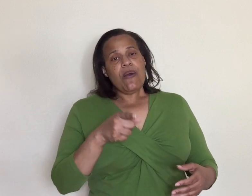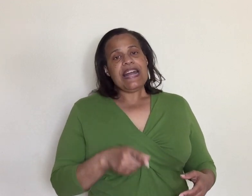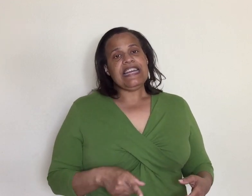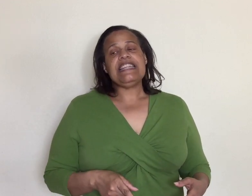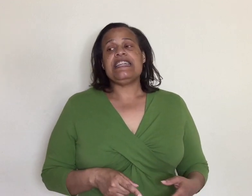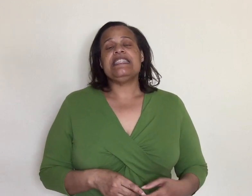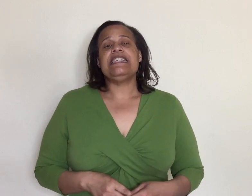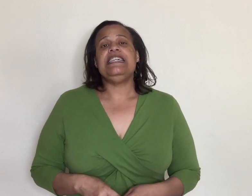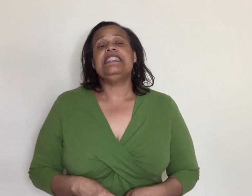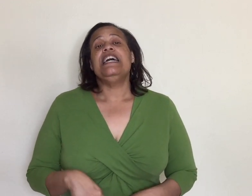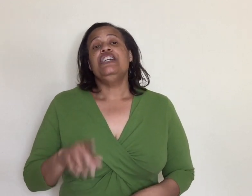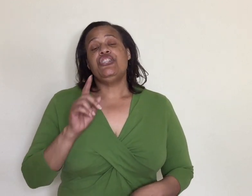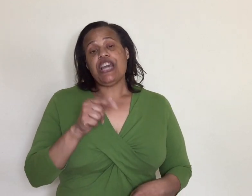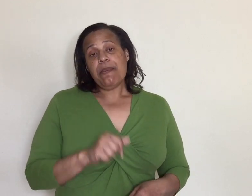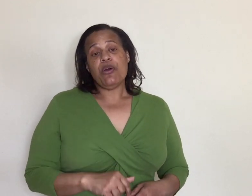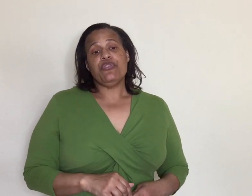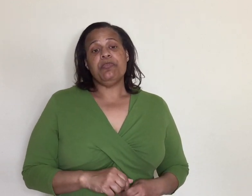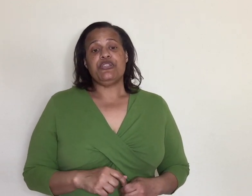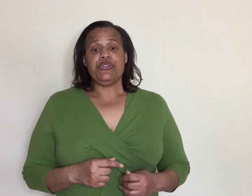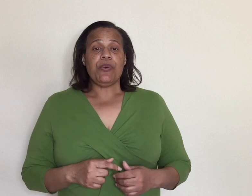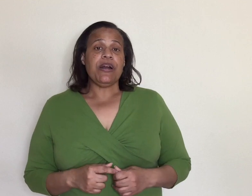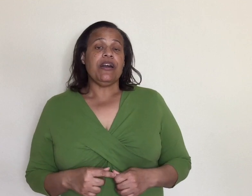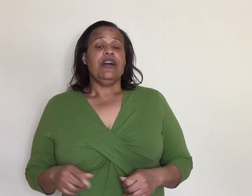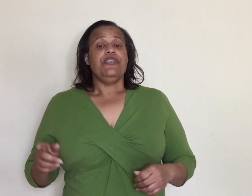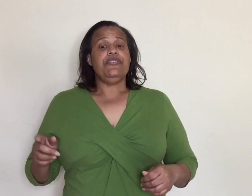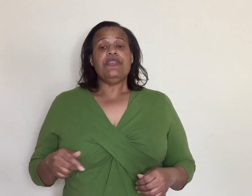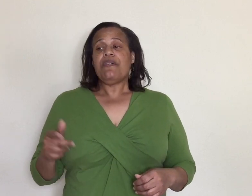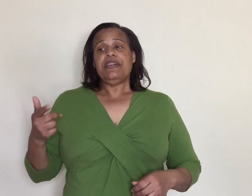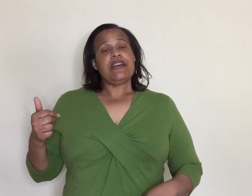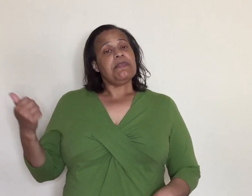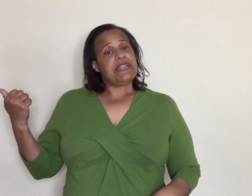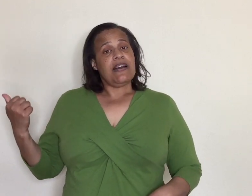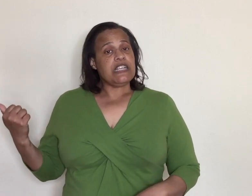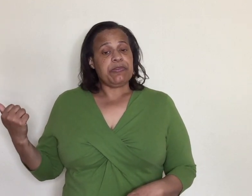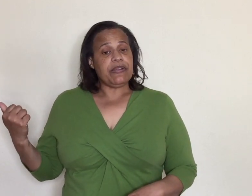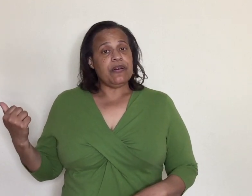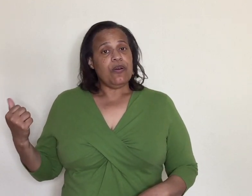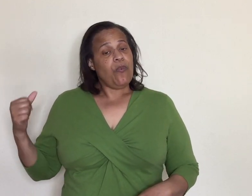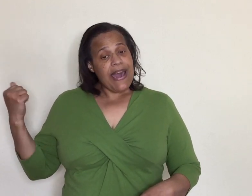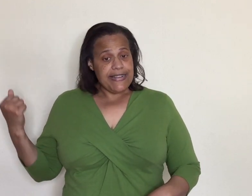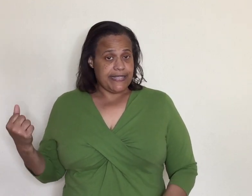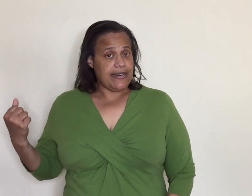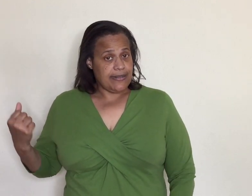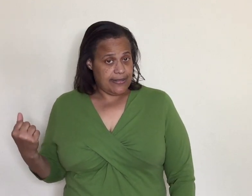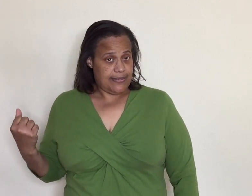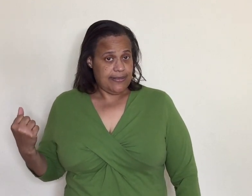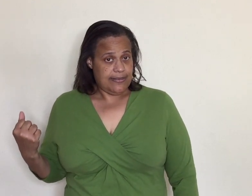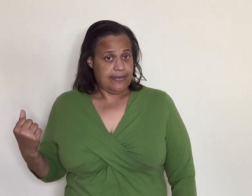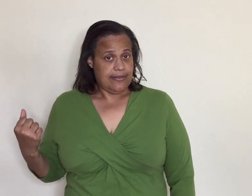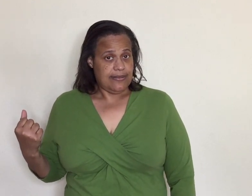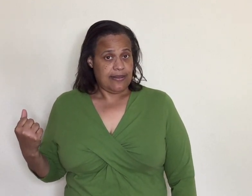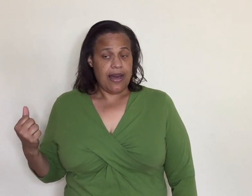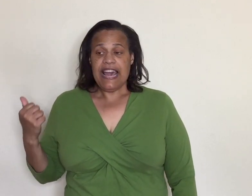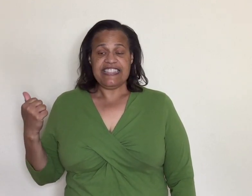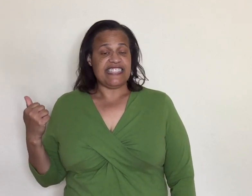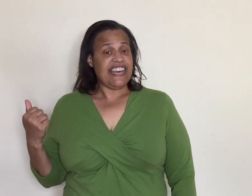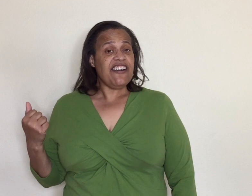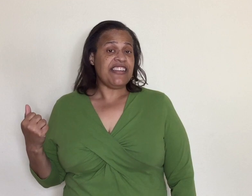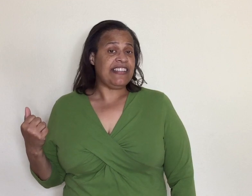go out and get that disease shame on you but you know what you don't need to come to that hospital whining to us I hate to sound like